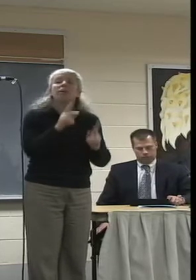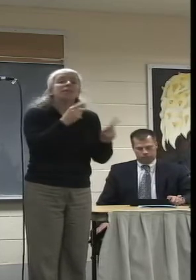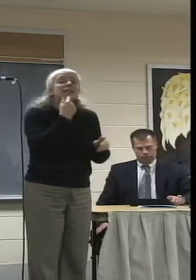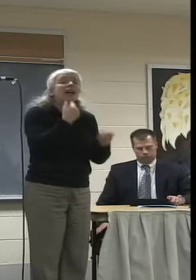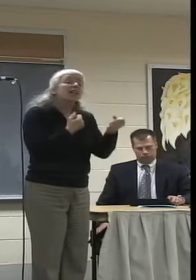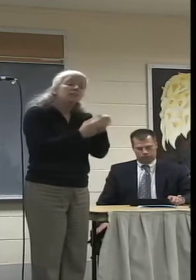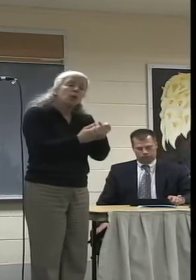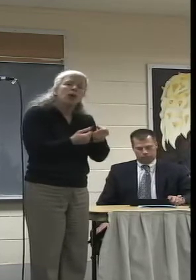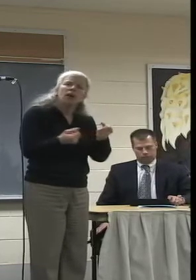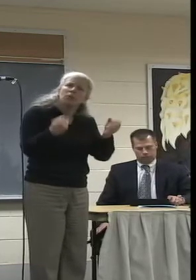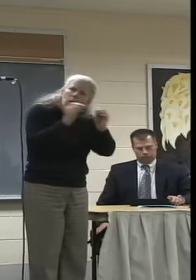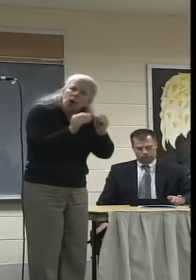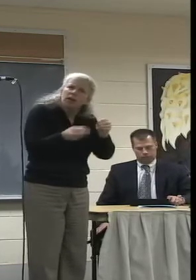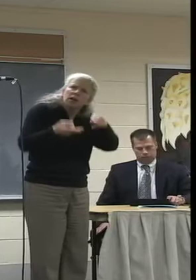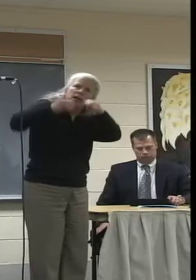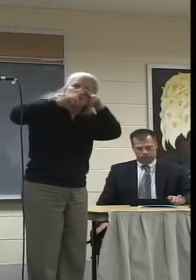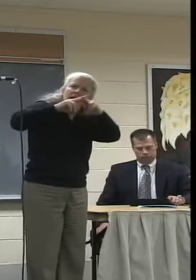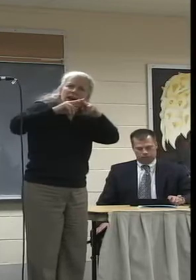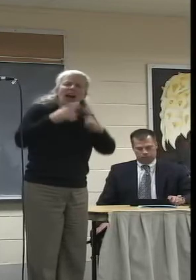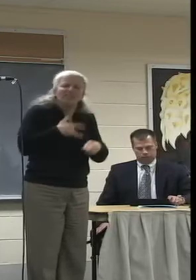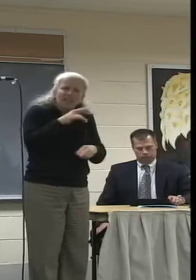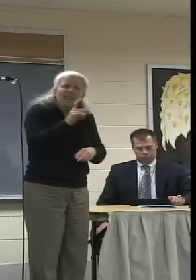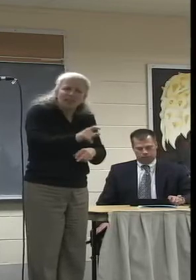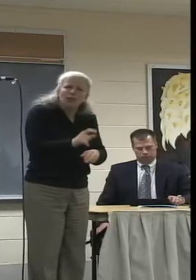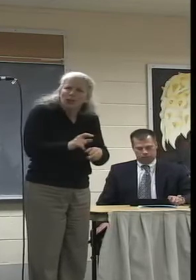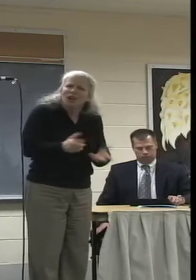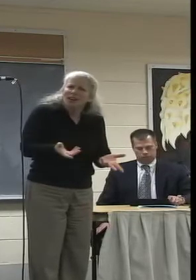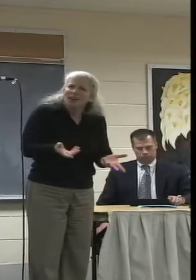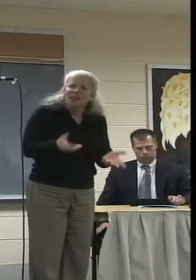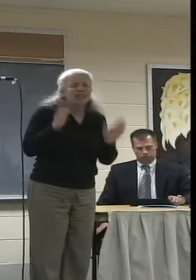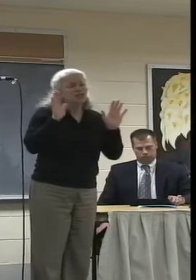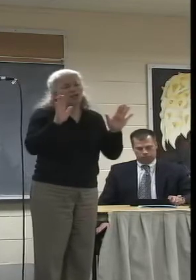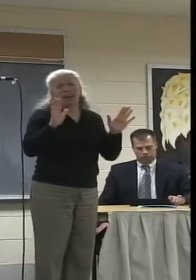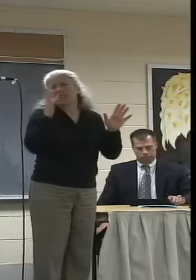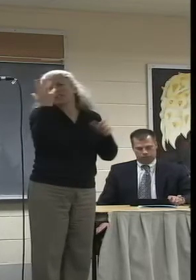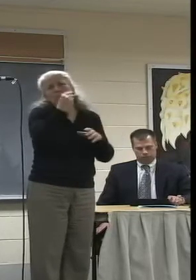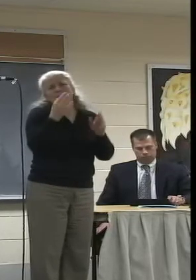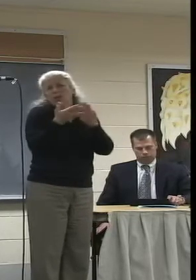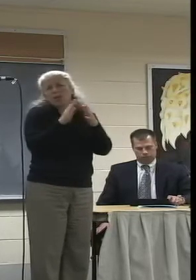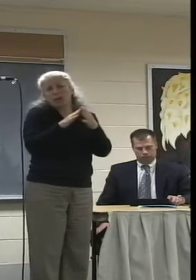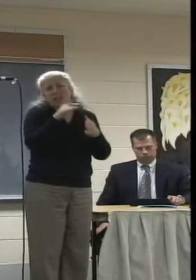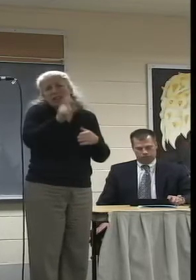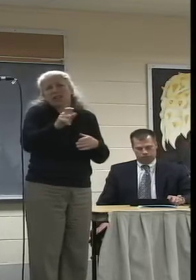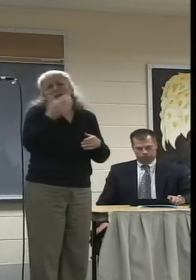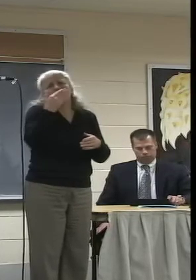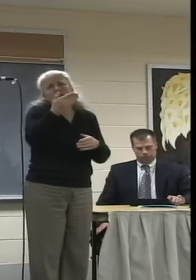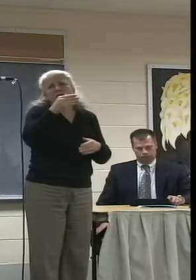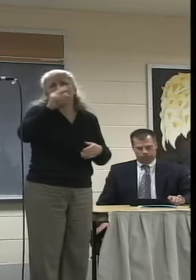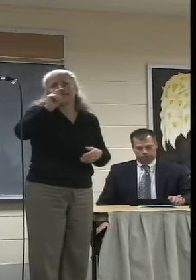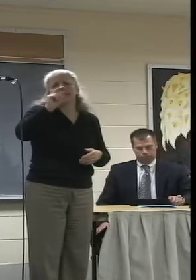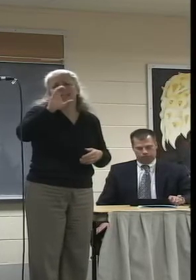110 percent. I'll go 120. This is a beautiful community. I think it deserves NCTV. Thank you.